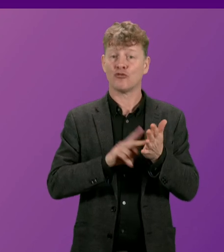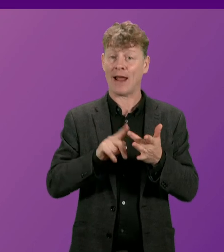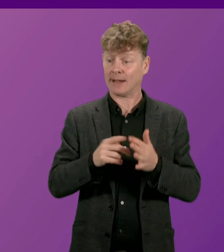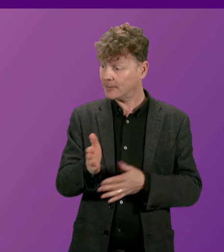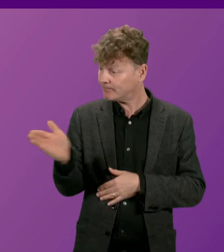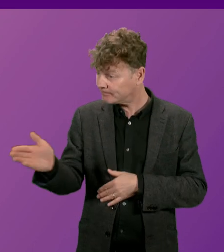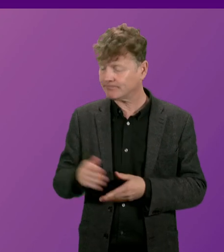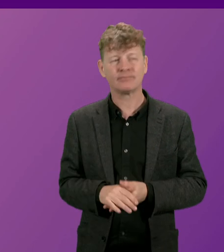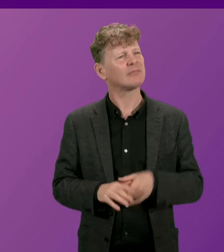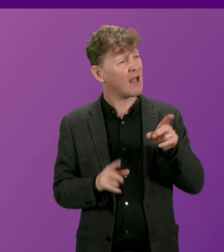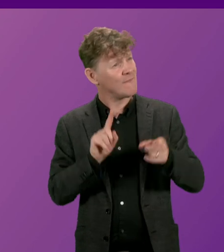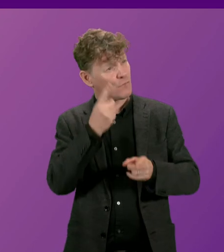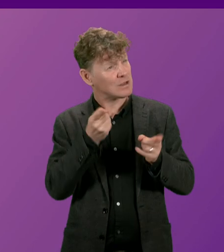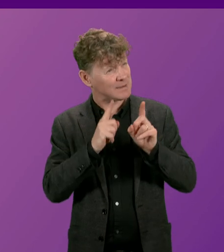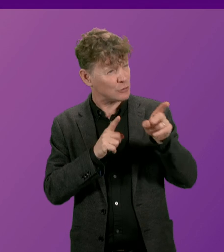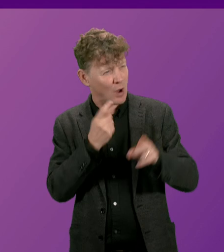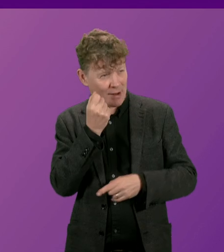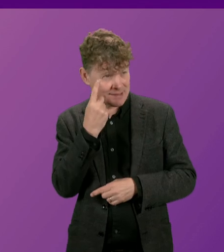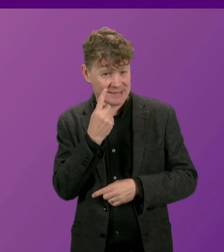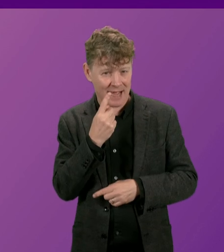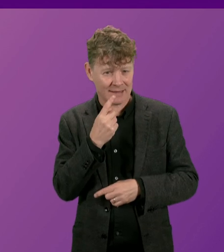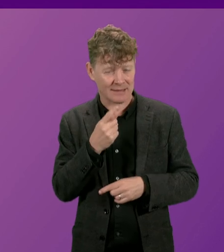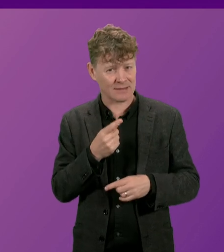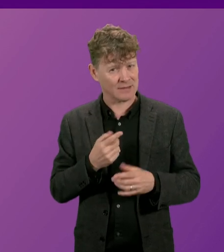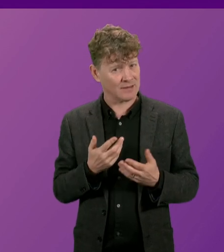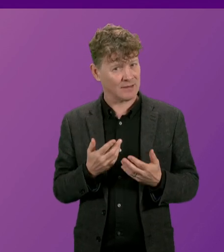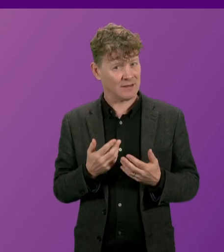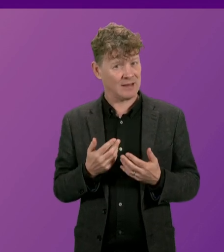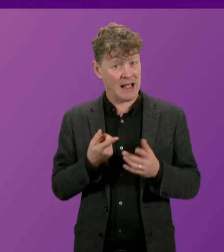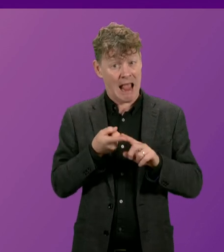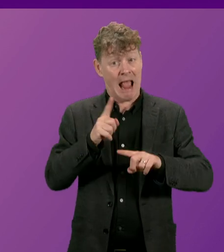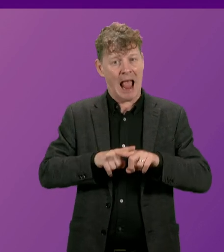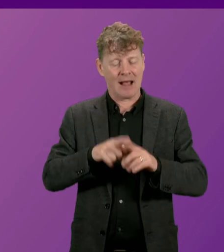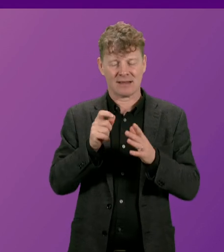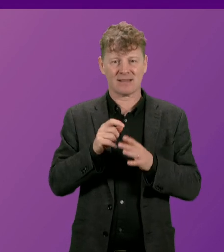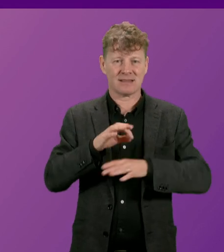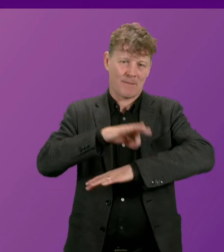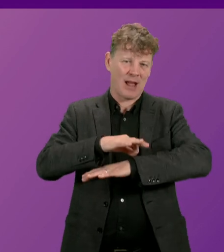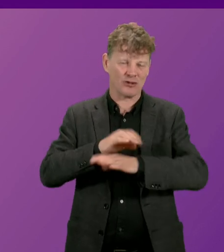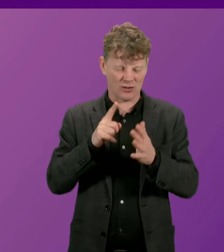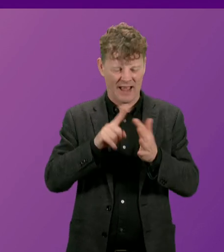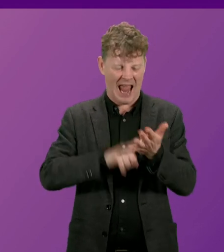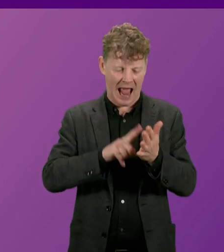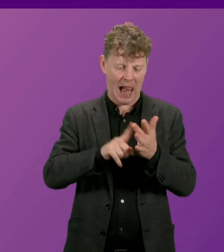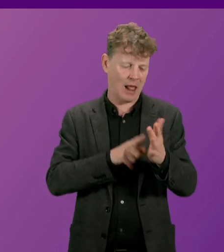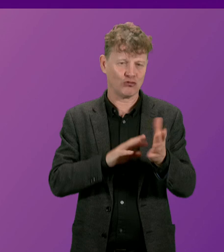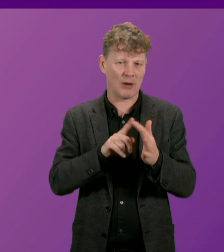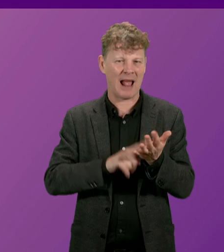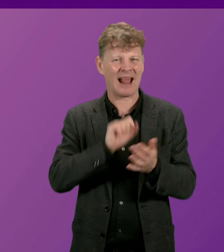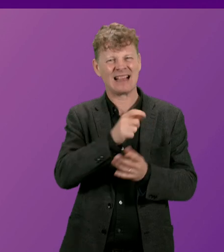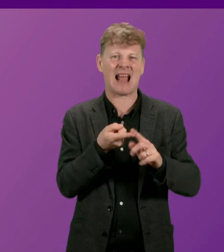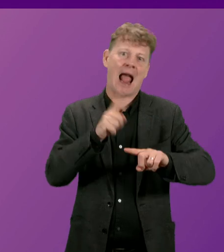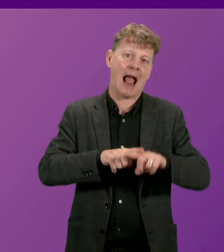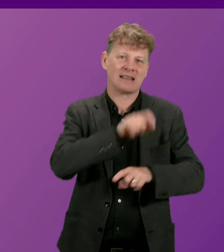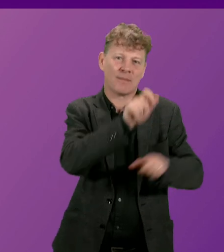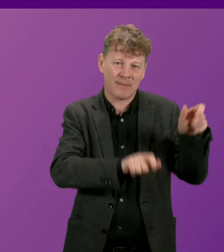The First Minister will understand the deep anxieties that are felt by the ex-patients of Professor Eljamil, especially as some of